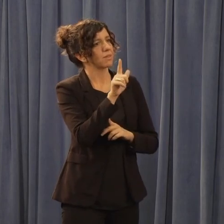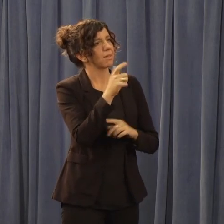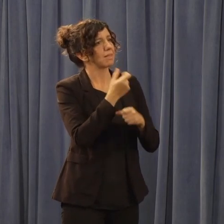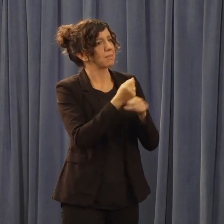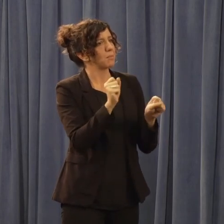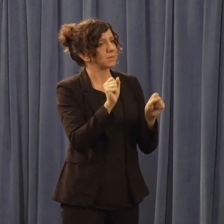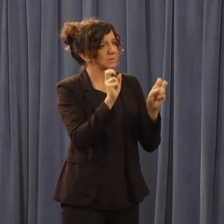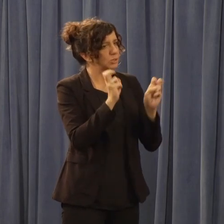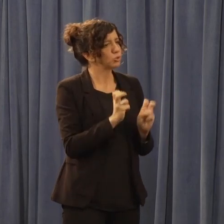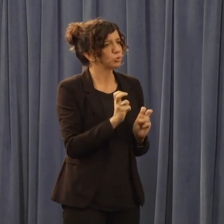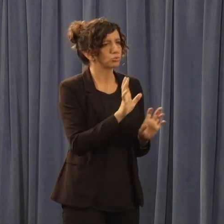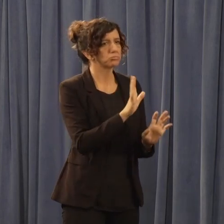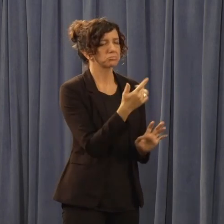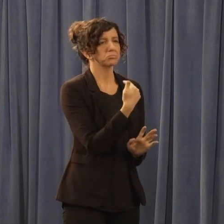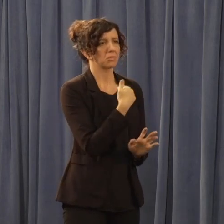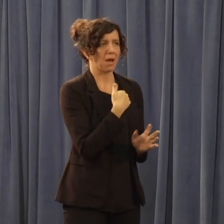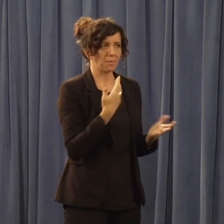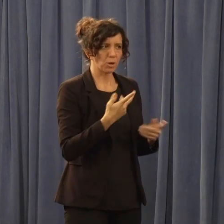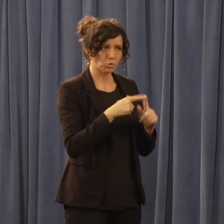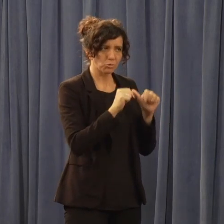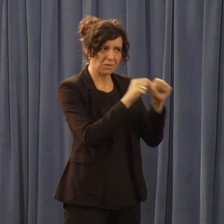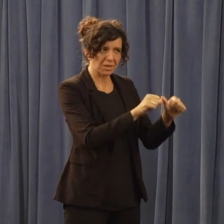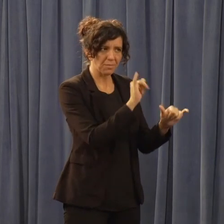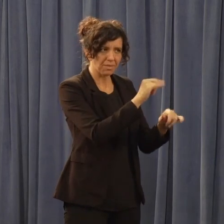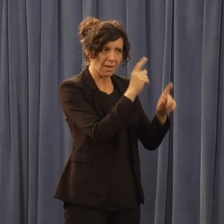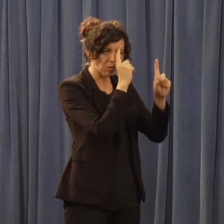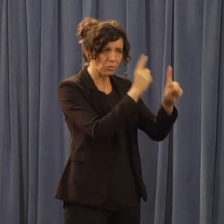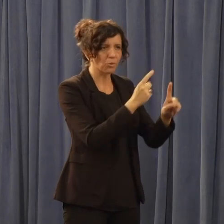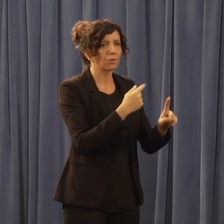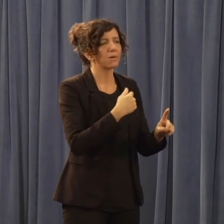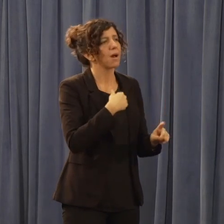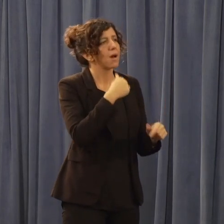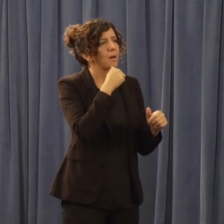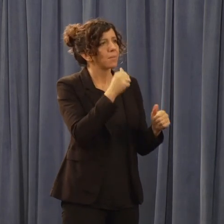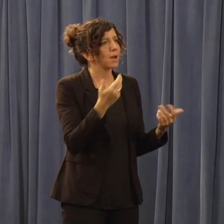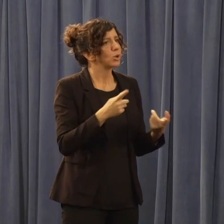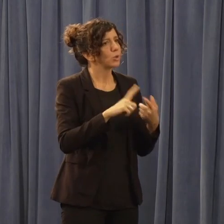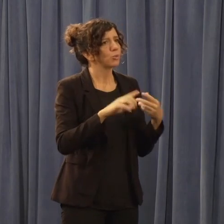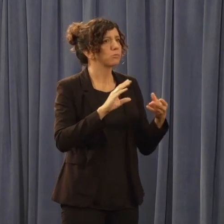sensitivity. I'm not here to alarm anybody. I'm not here to enliven